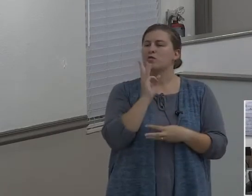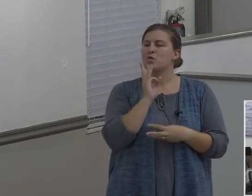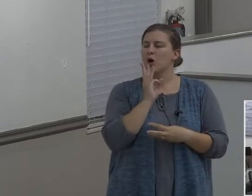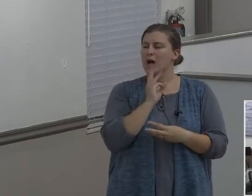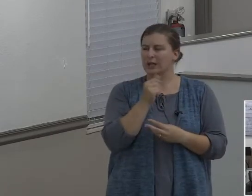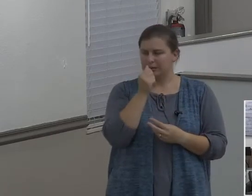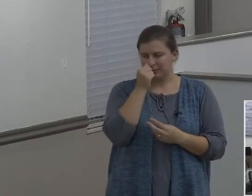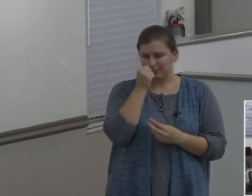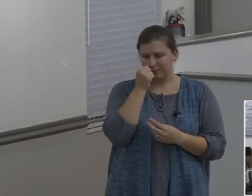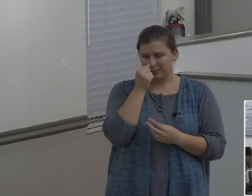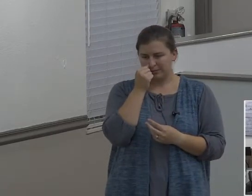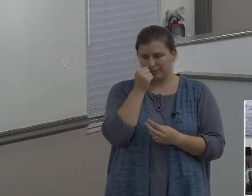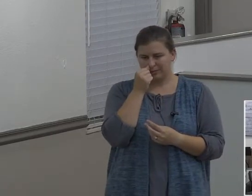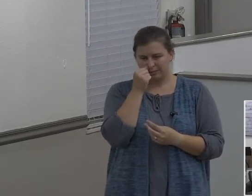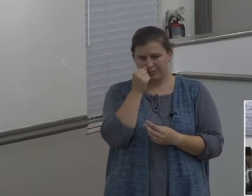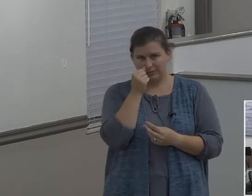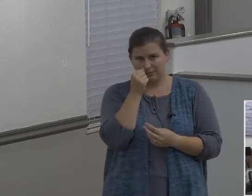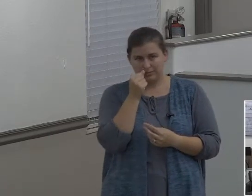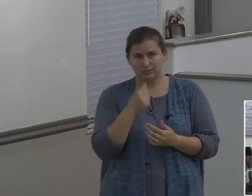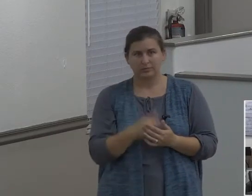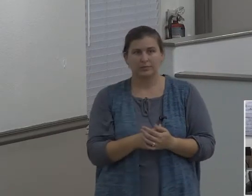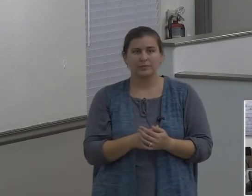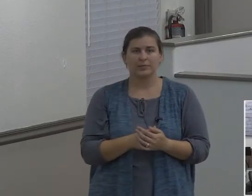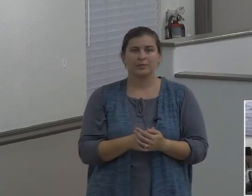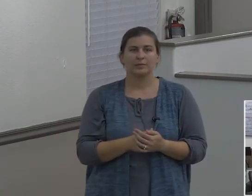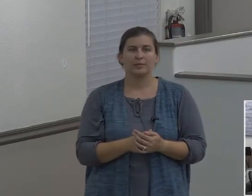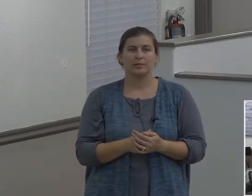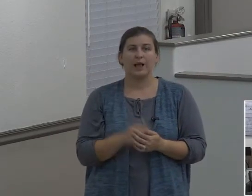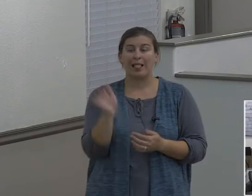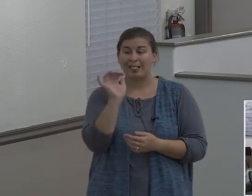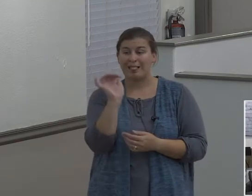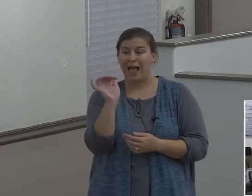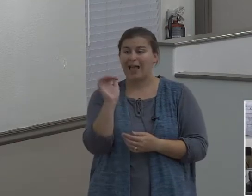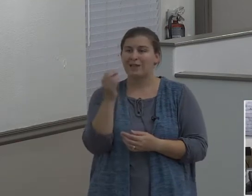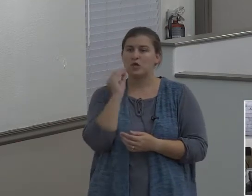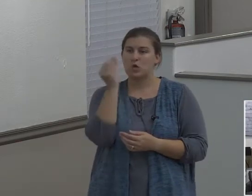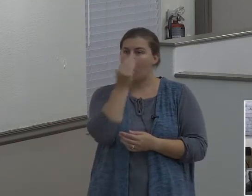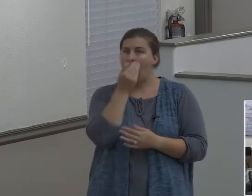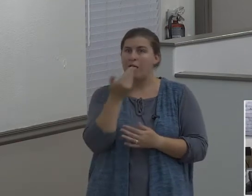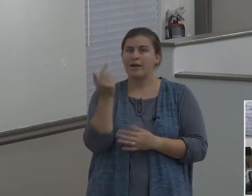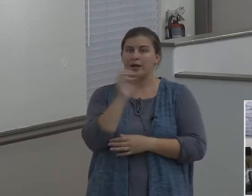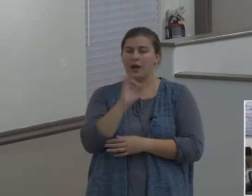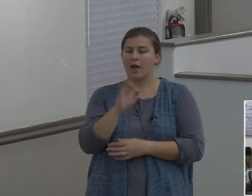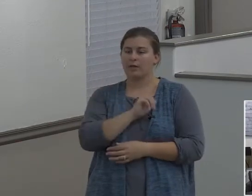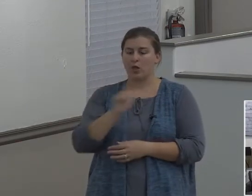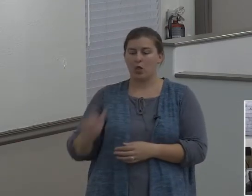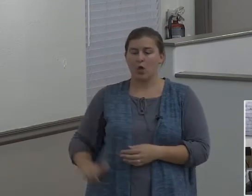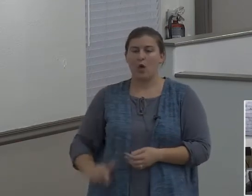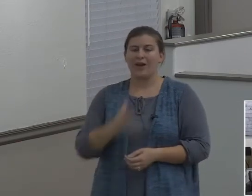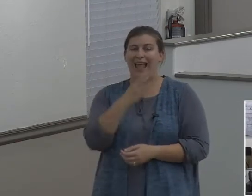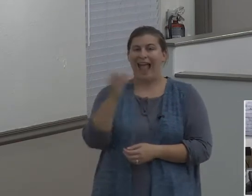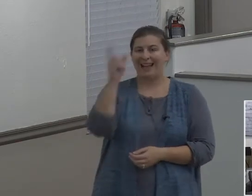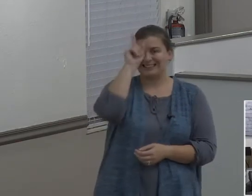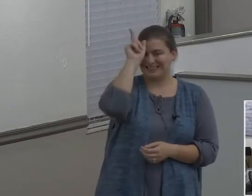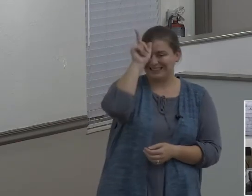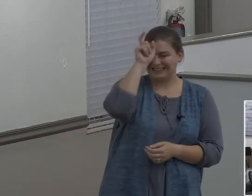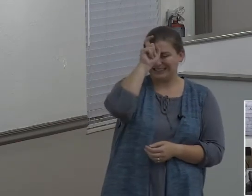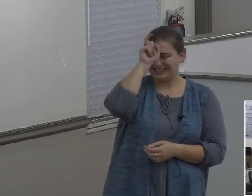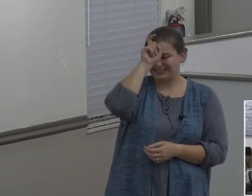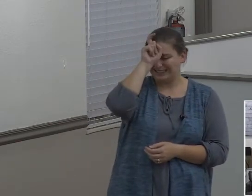as the garden of the Lord, like the land of Egypt, as thou comest unto Zor.